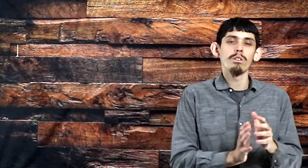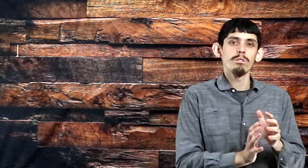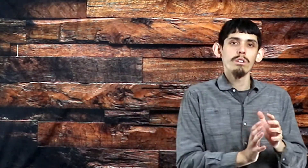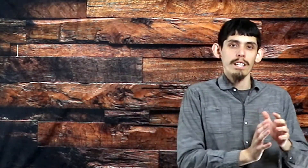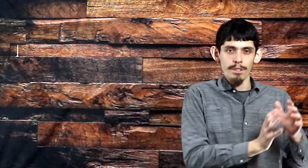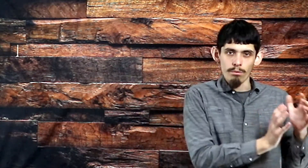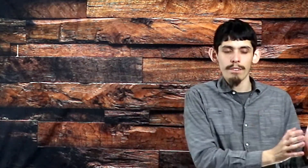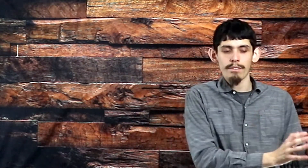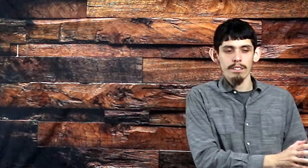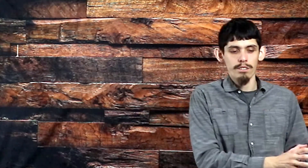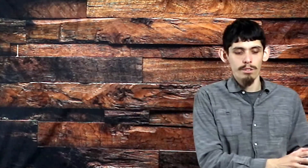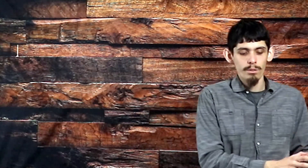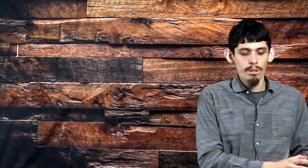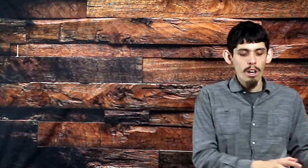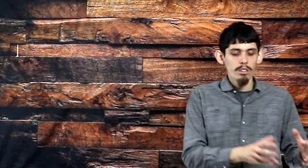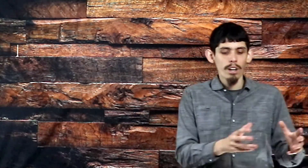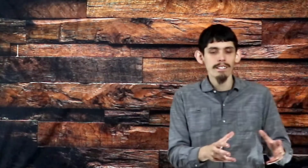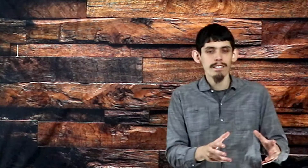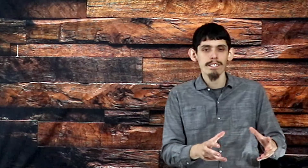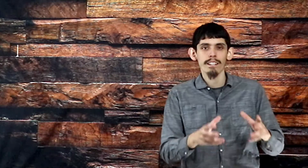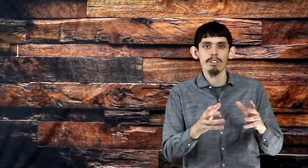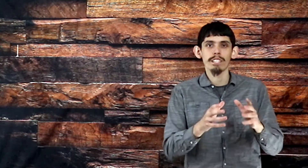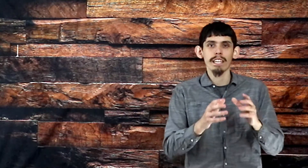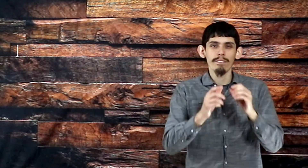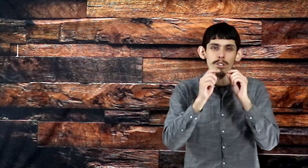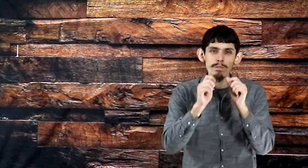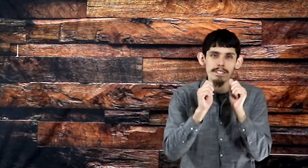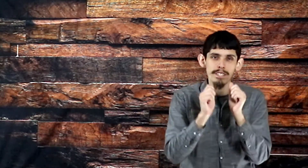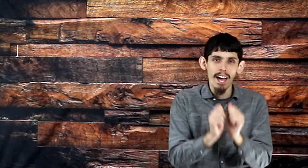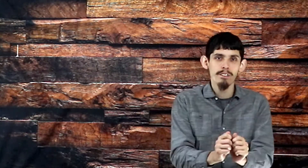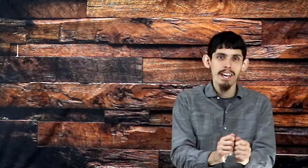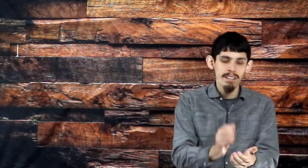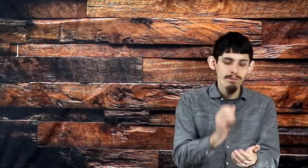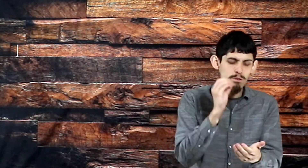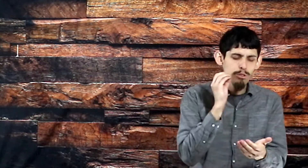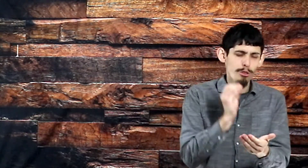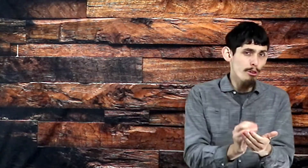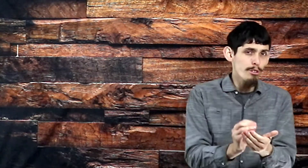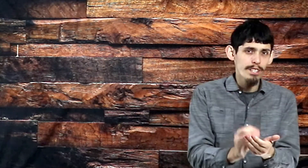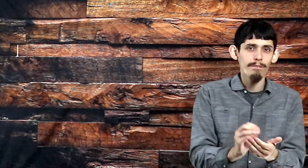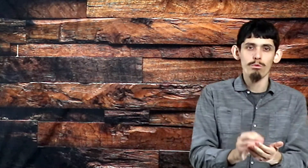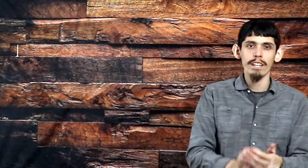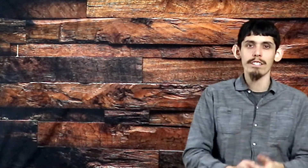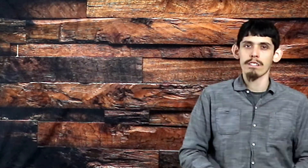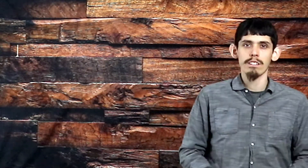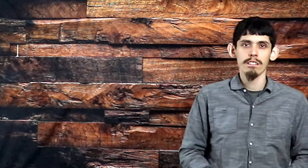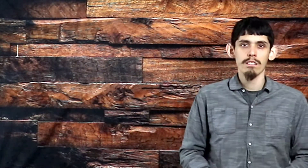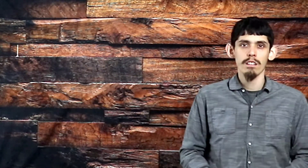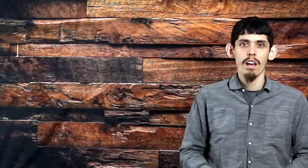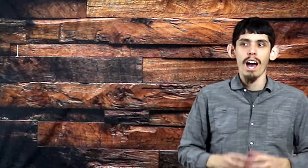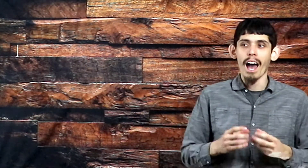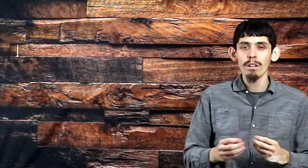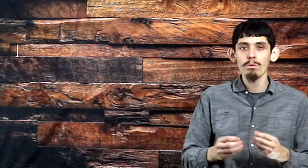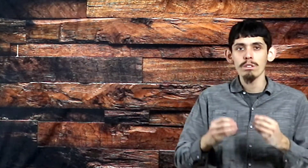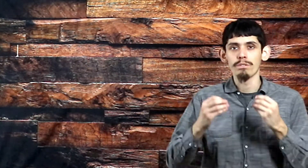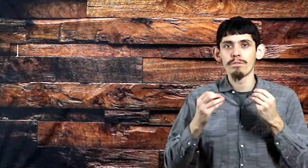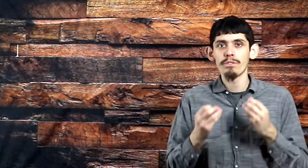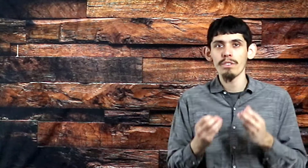is the right thing to do. Christ is saying, look, if you desire that, if you thirst after righteousness, I will fill